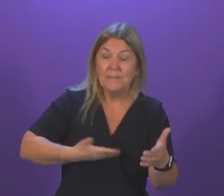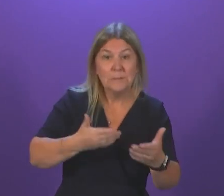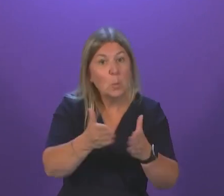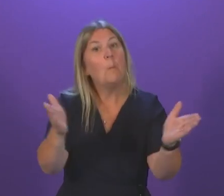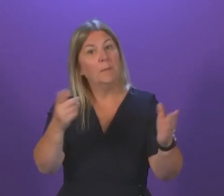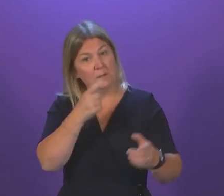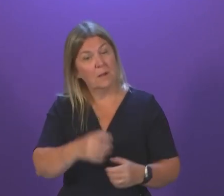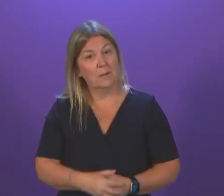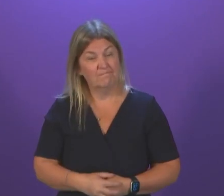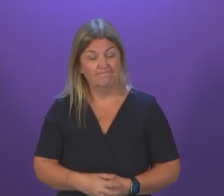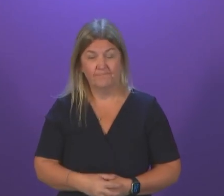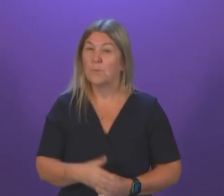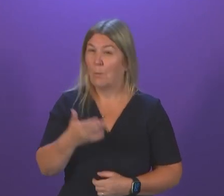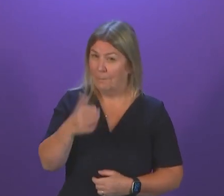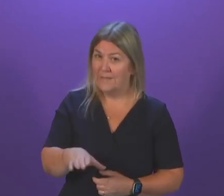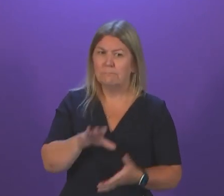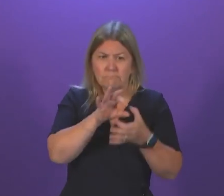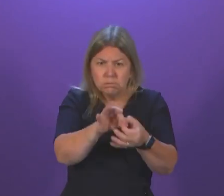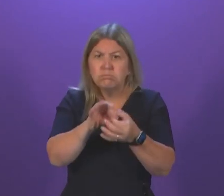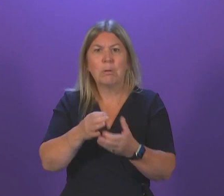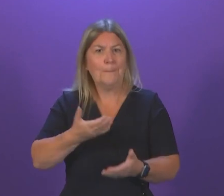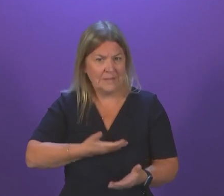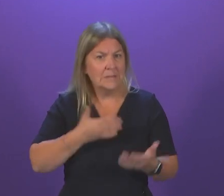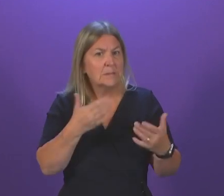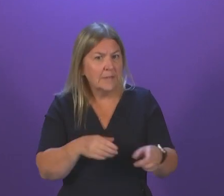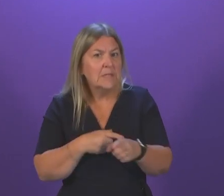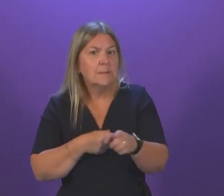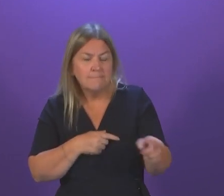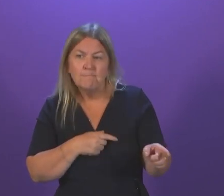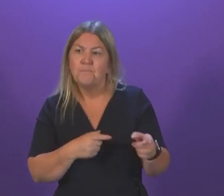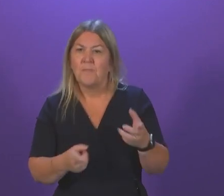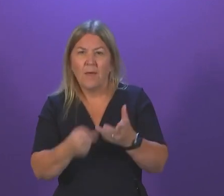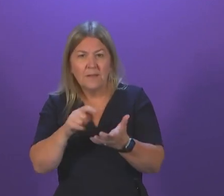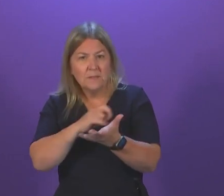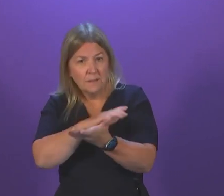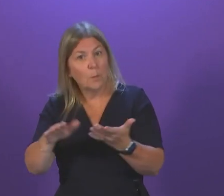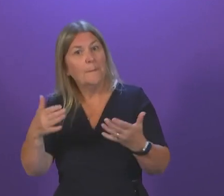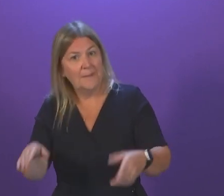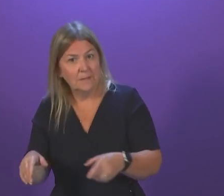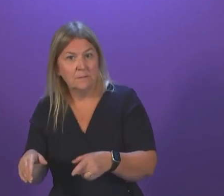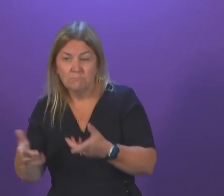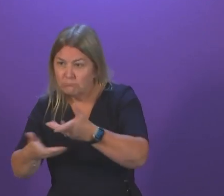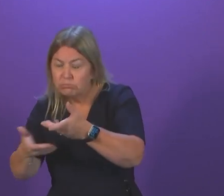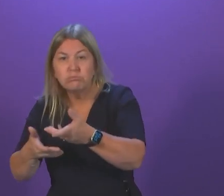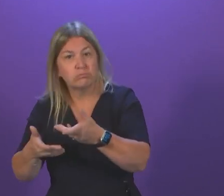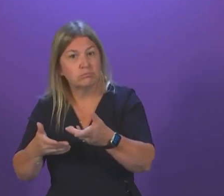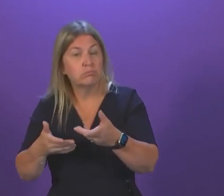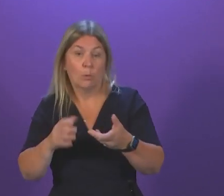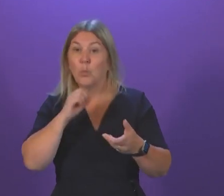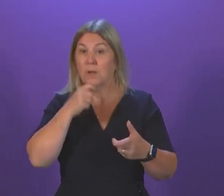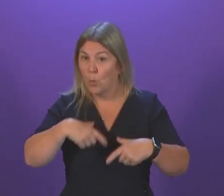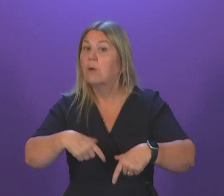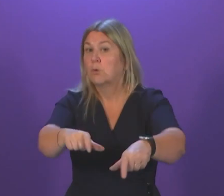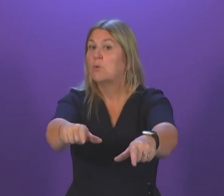engaged extensively across business interests and indeed with other stakeholders and we will continue to do so up to and indeed beyond